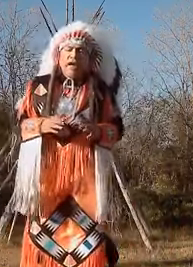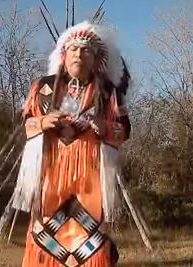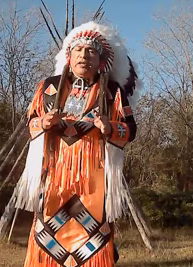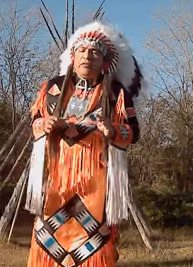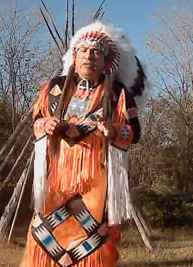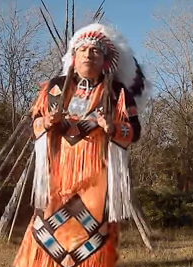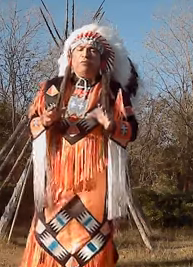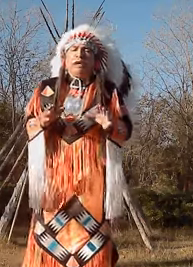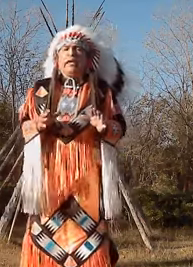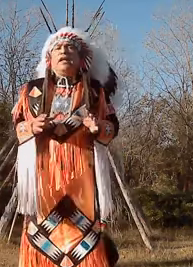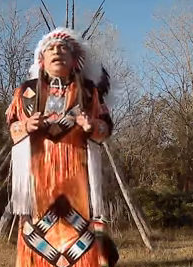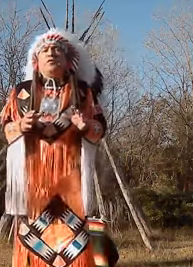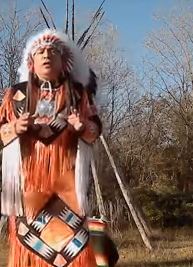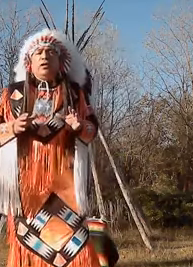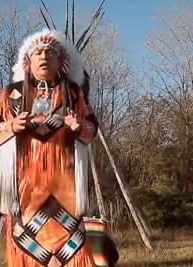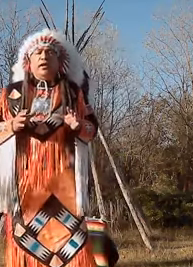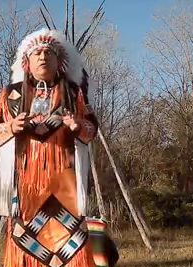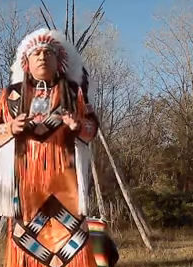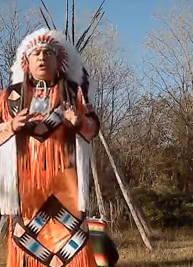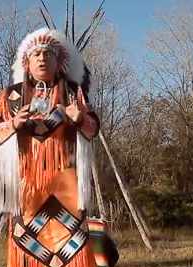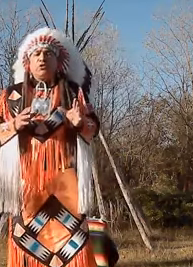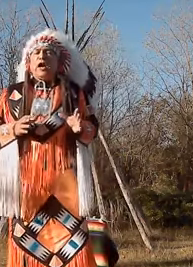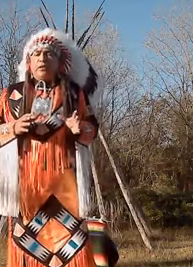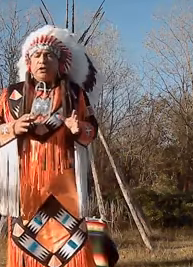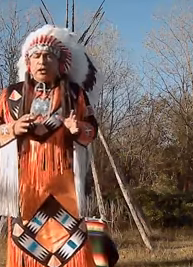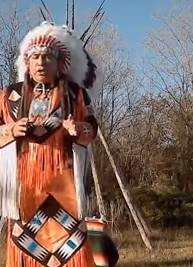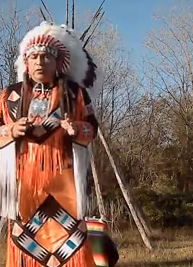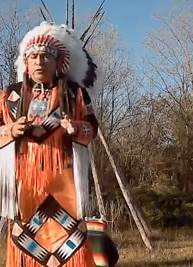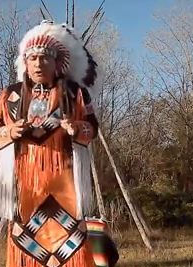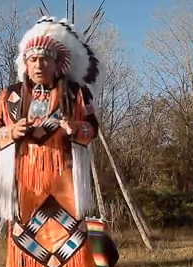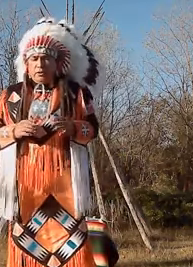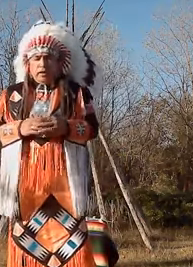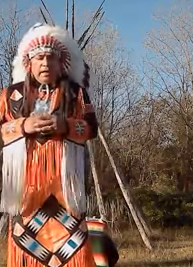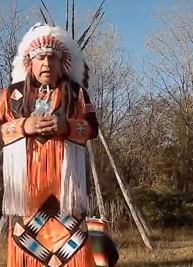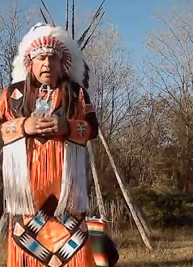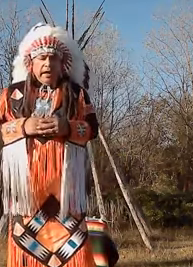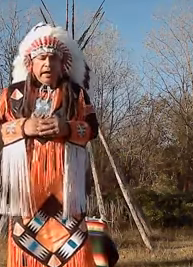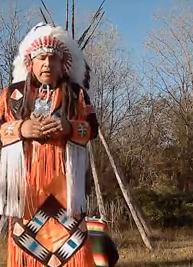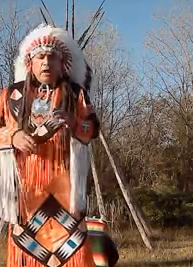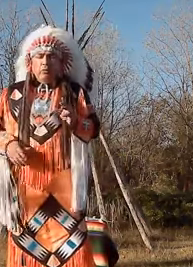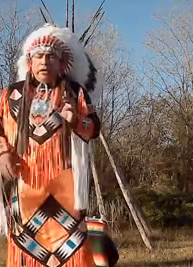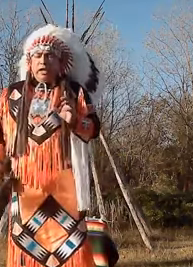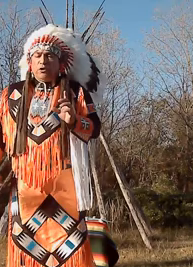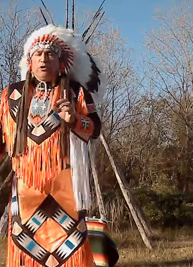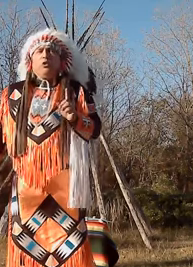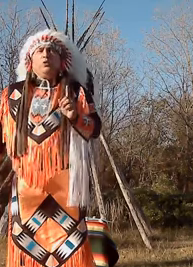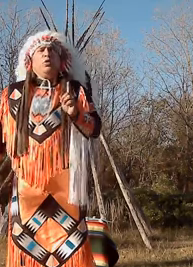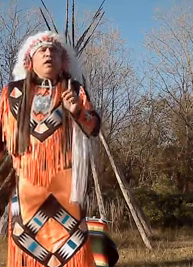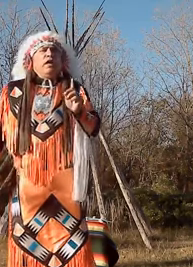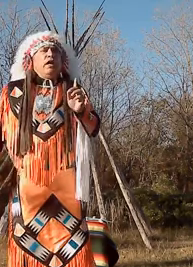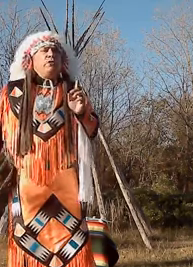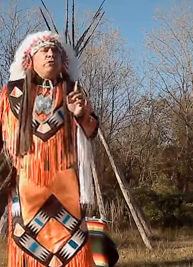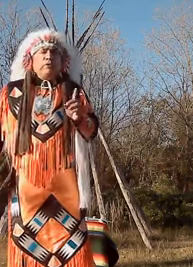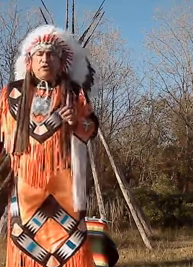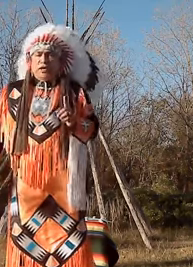federally recognized Native American tribes here, nations. And now we're down to 37.